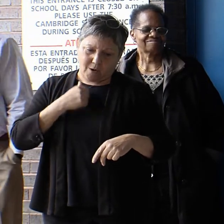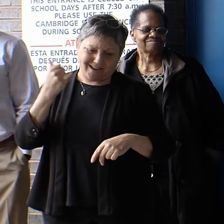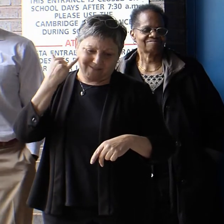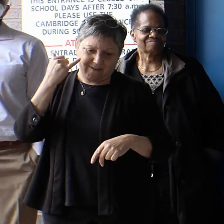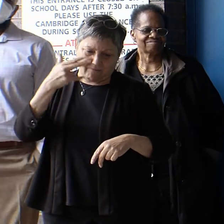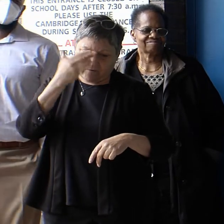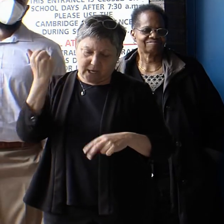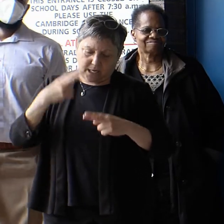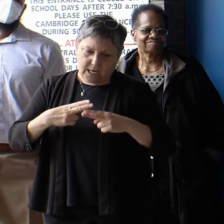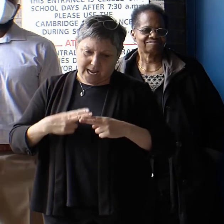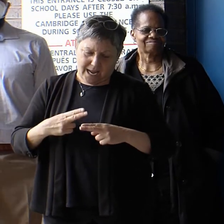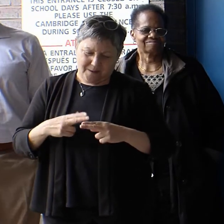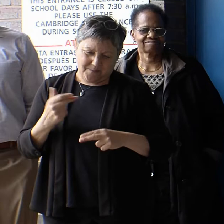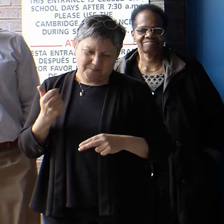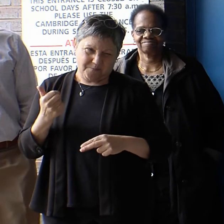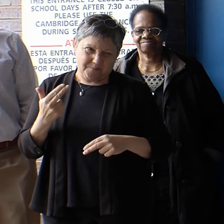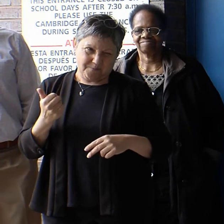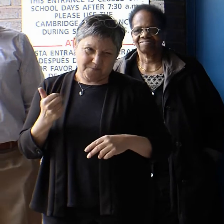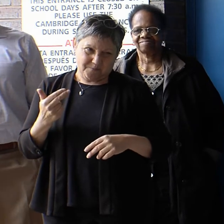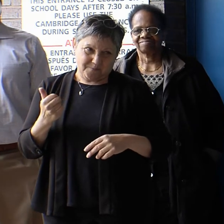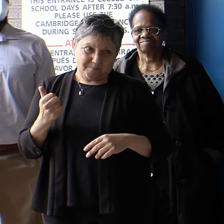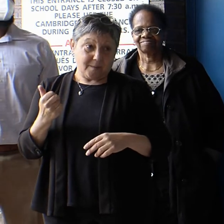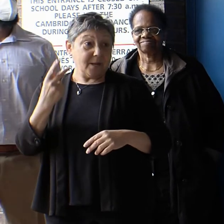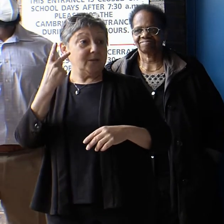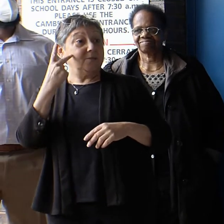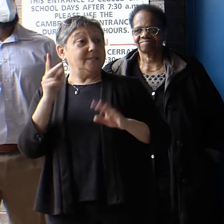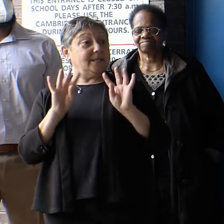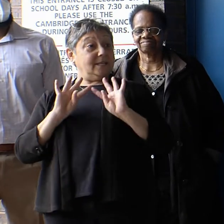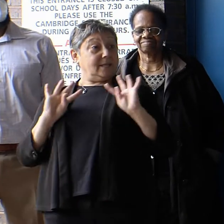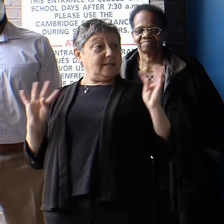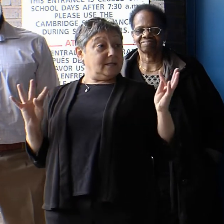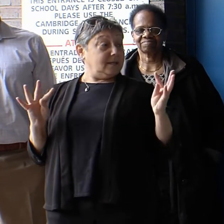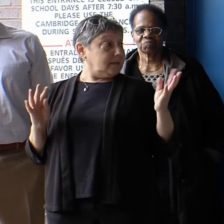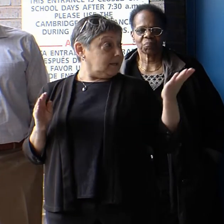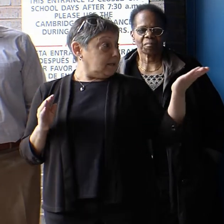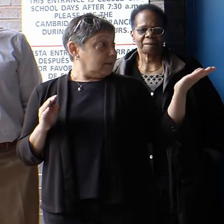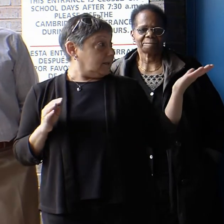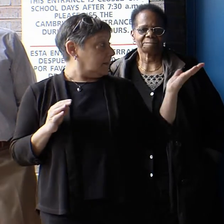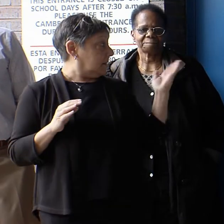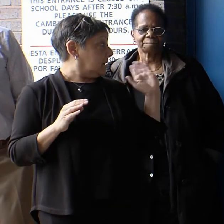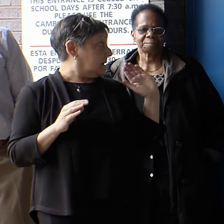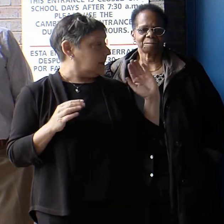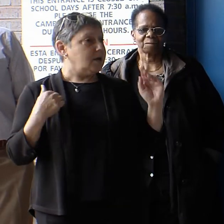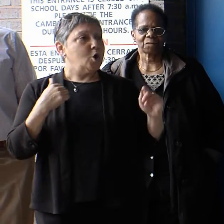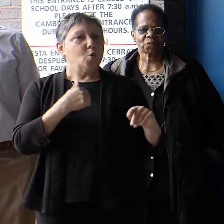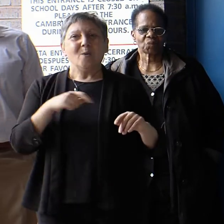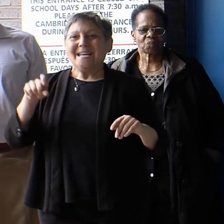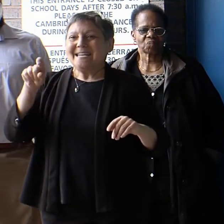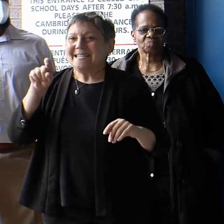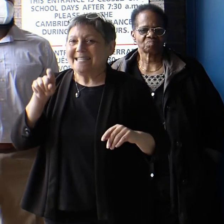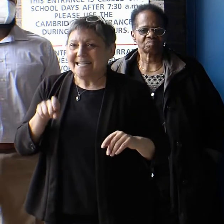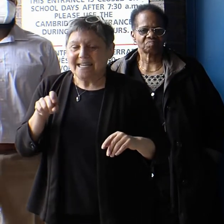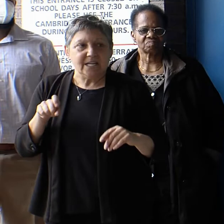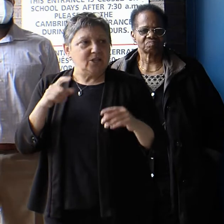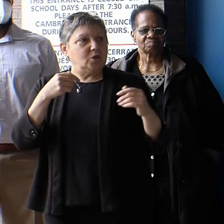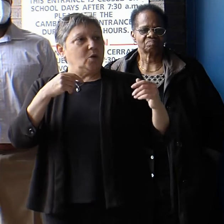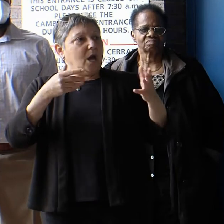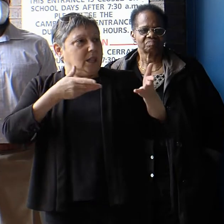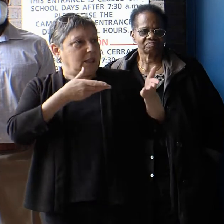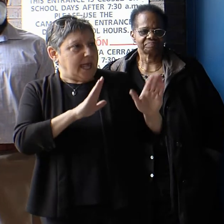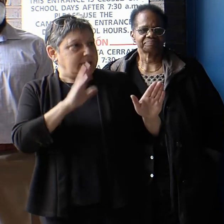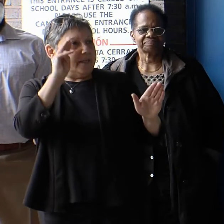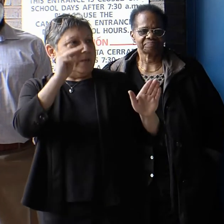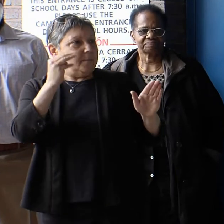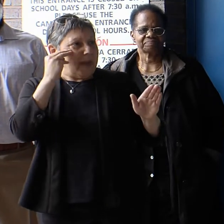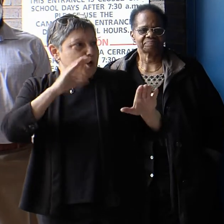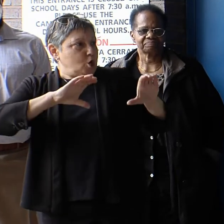the people you see back here behind me. We need to let the mayor do this